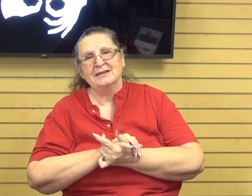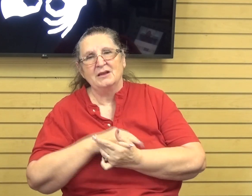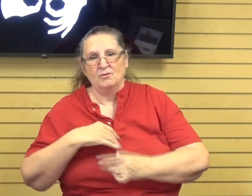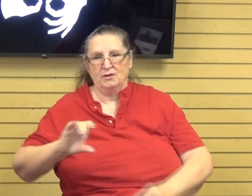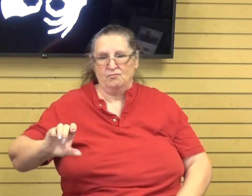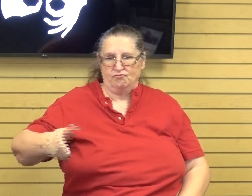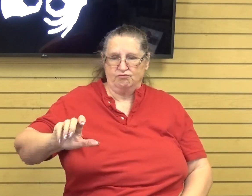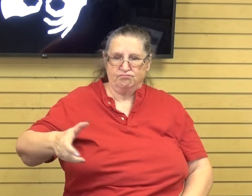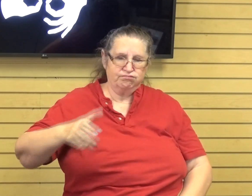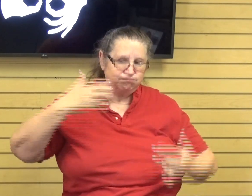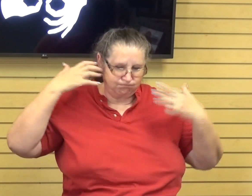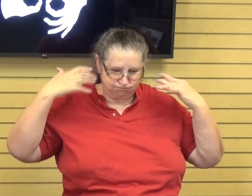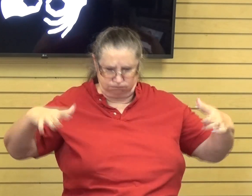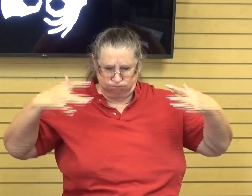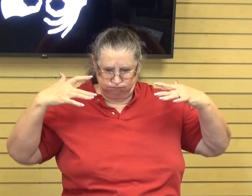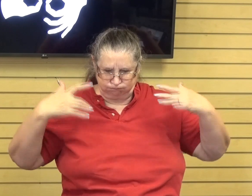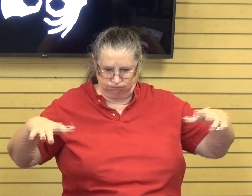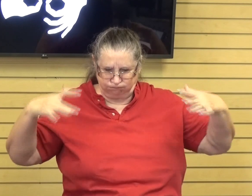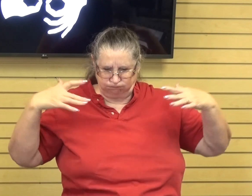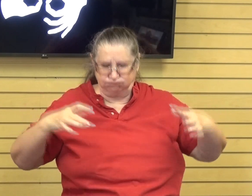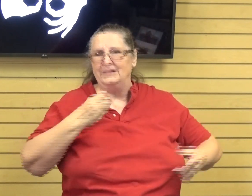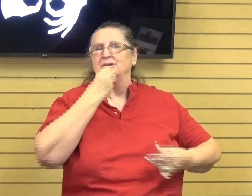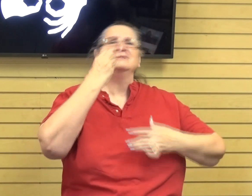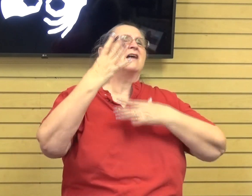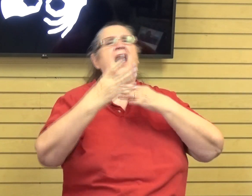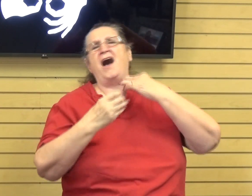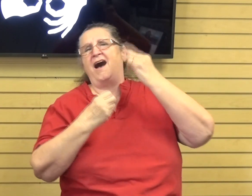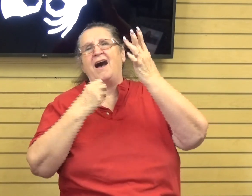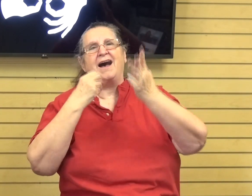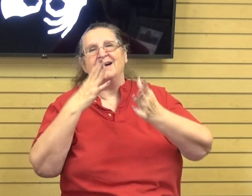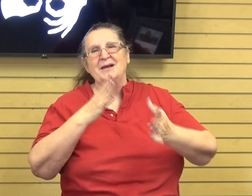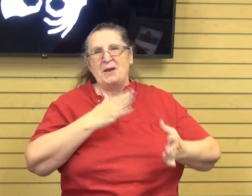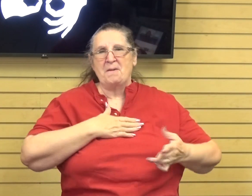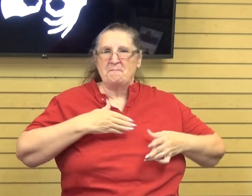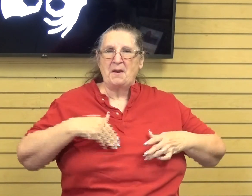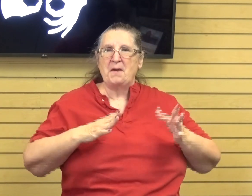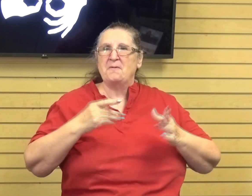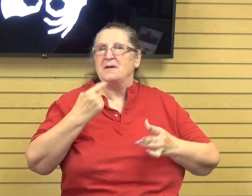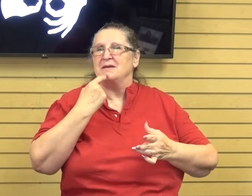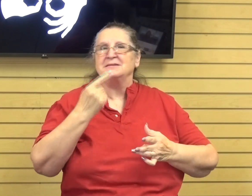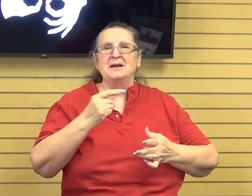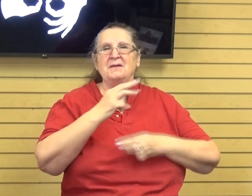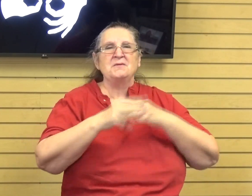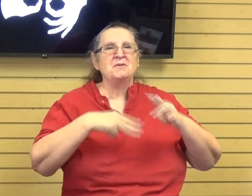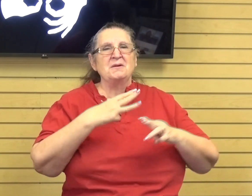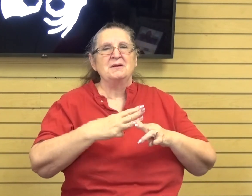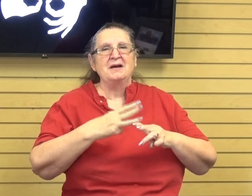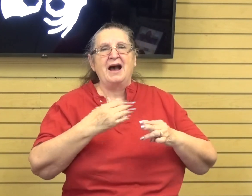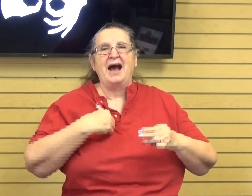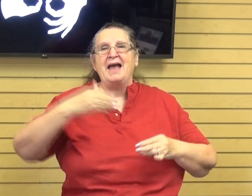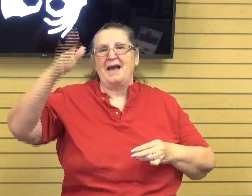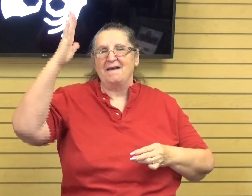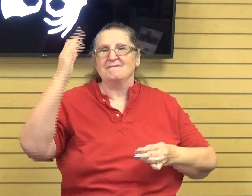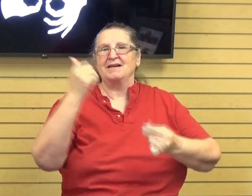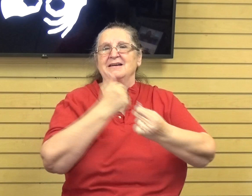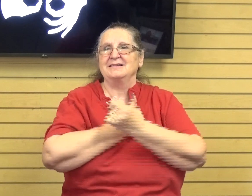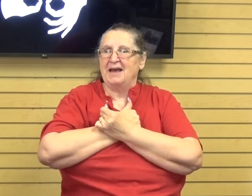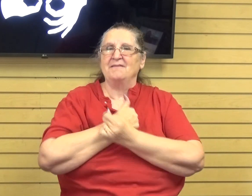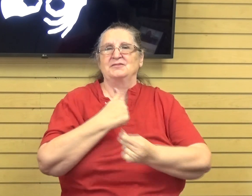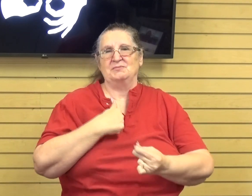up really high and we start belting out that song. That's my way of just telling the world, you know what, I have a God that loves me and there's nothing that you